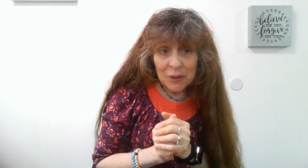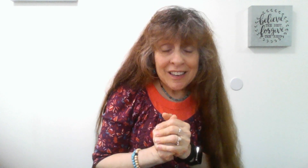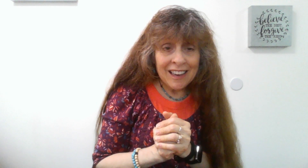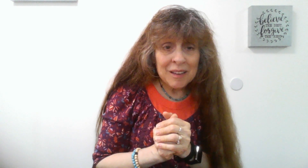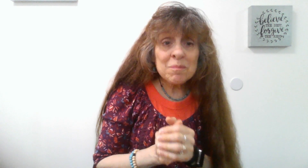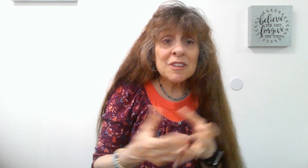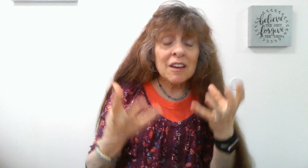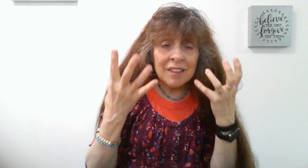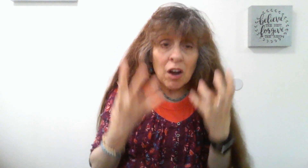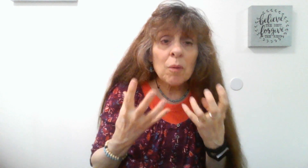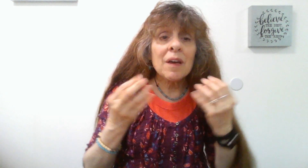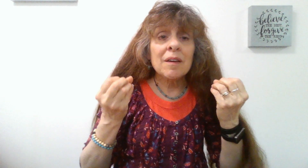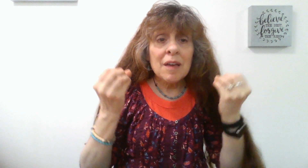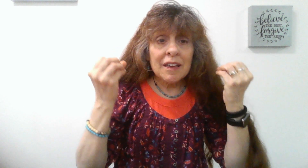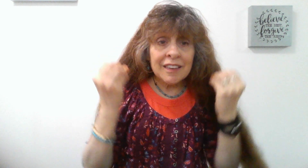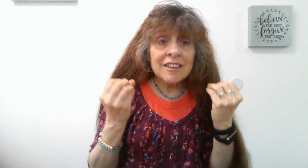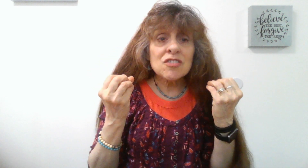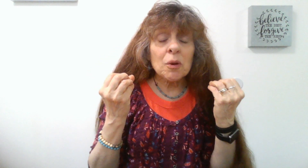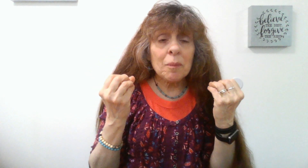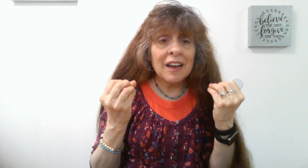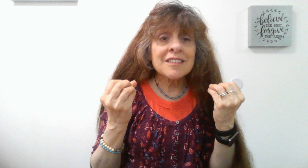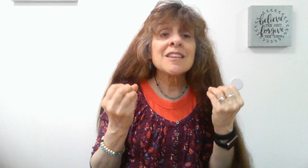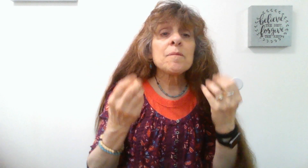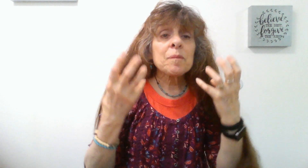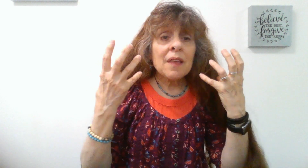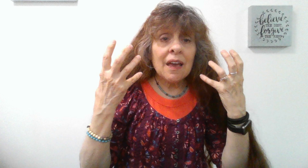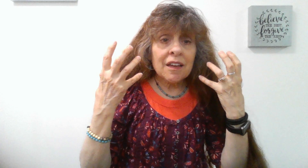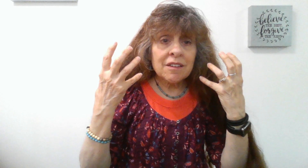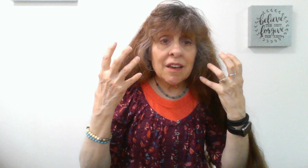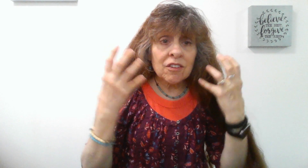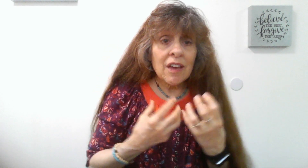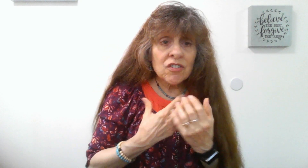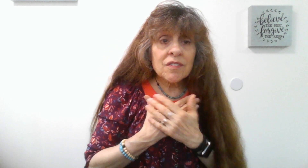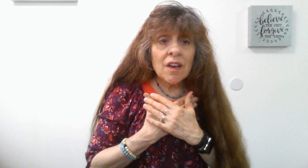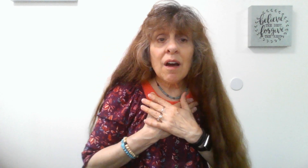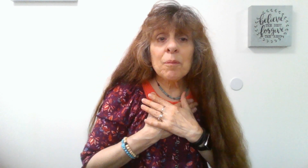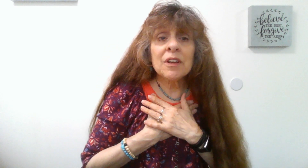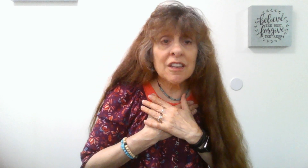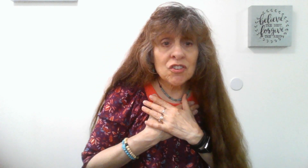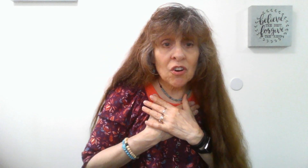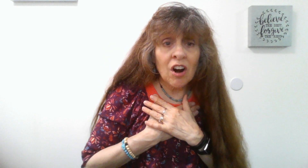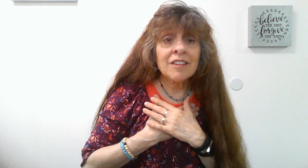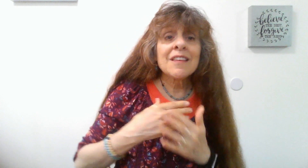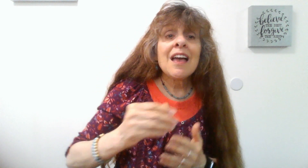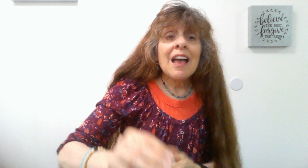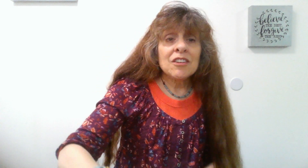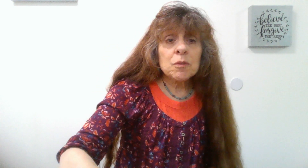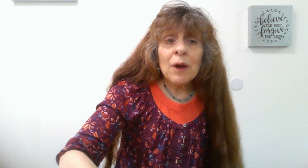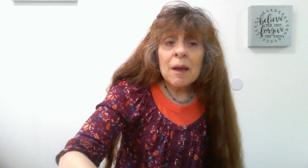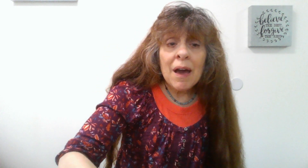again to help get it into your mind and just put it into your heart. And just pray about